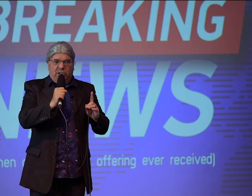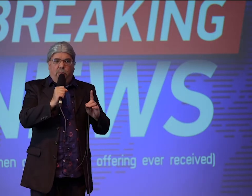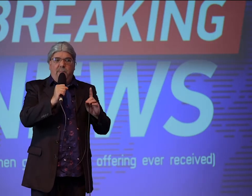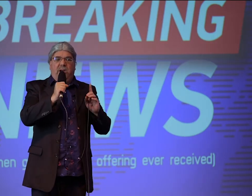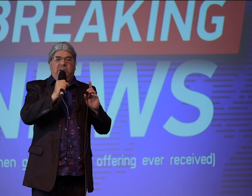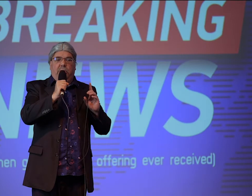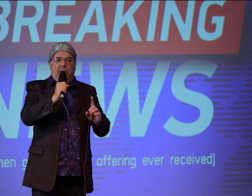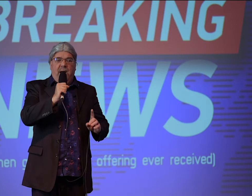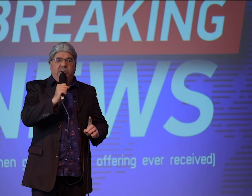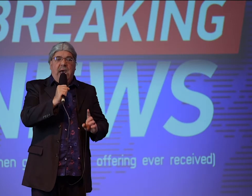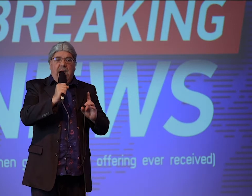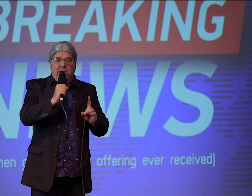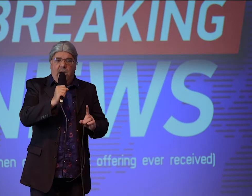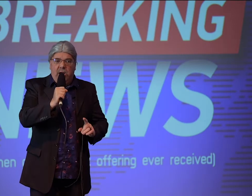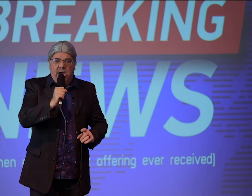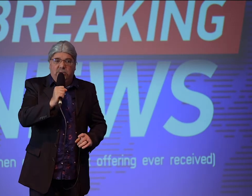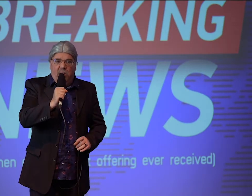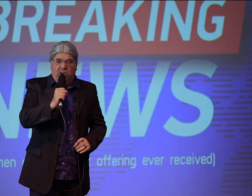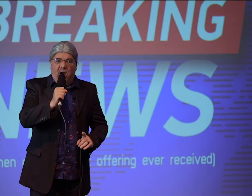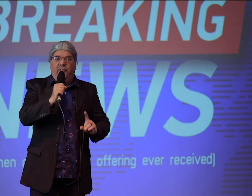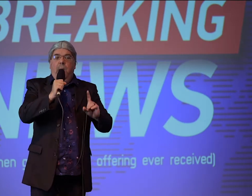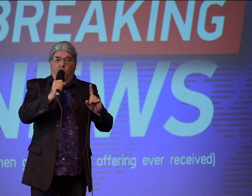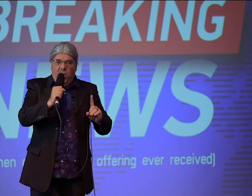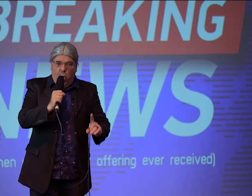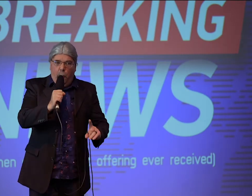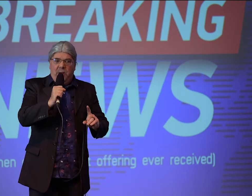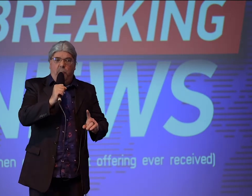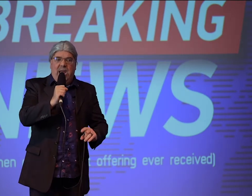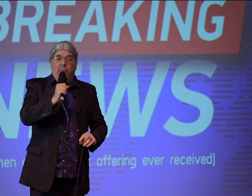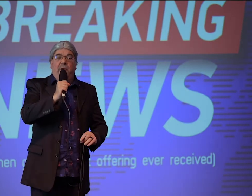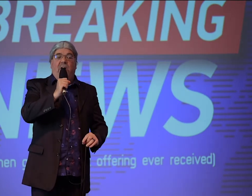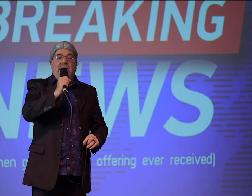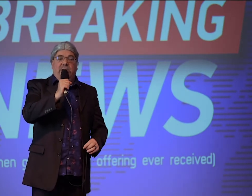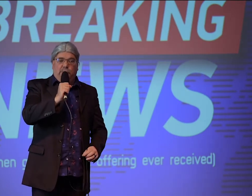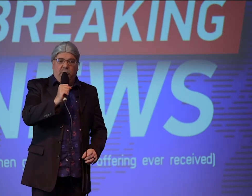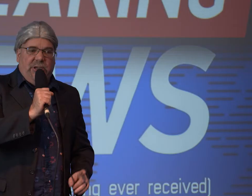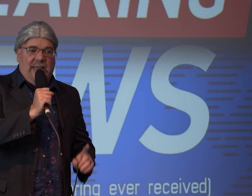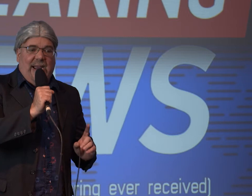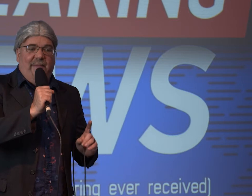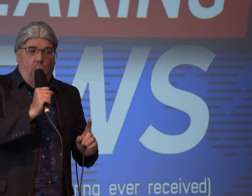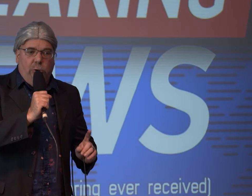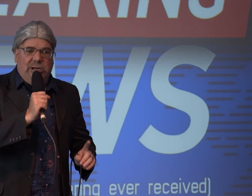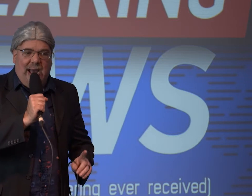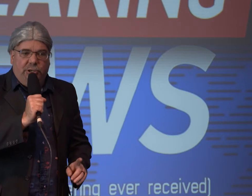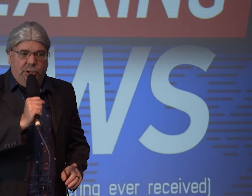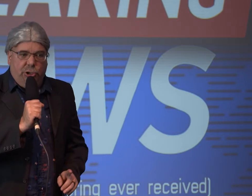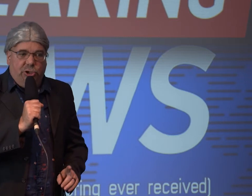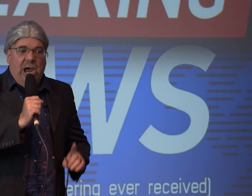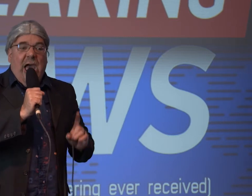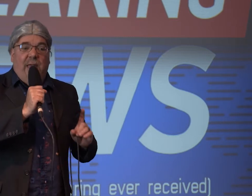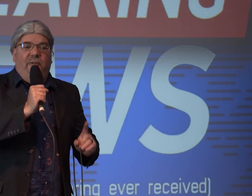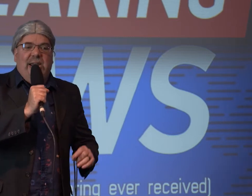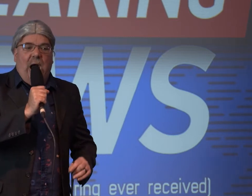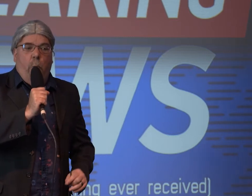the church at this point because of the crowds and the area is blocked off but we are hoping we'll be able to find this person that gave all she had to the